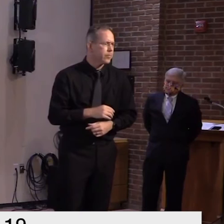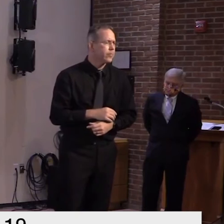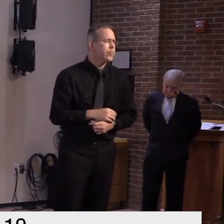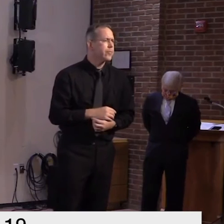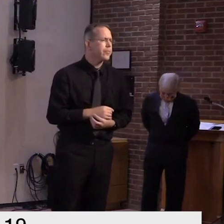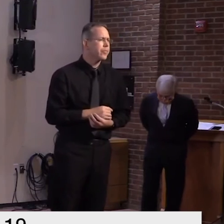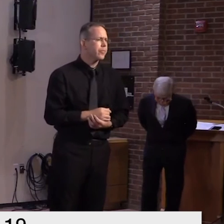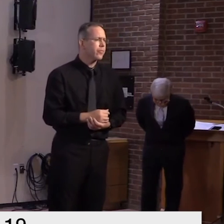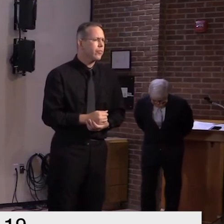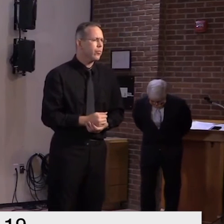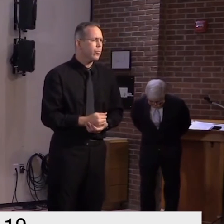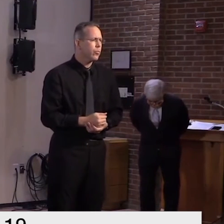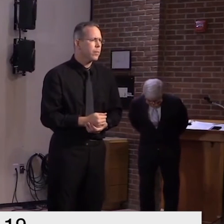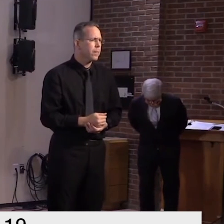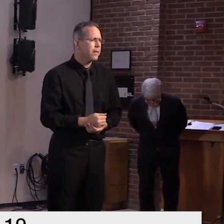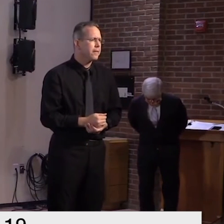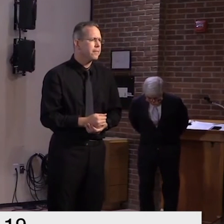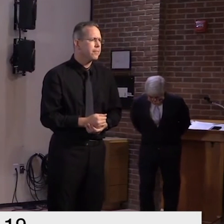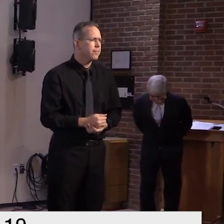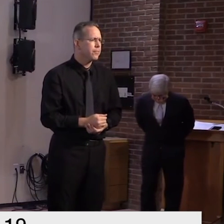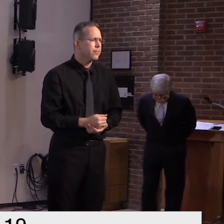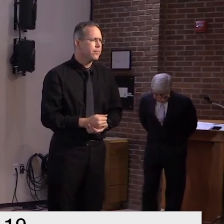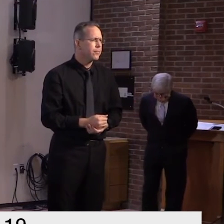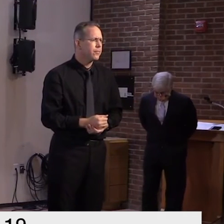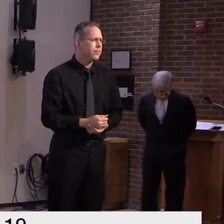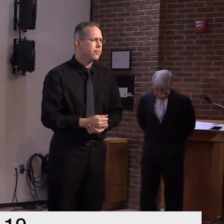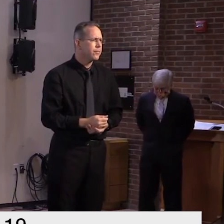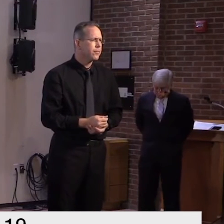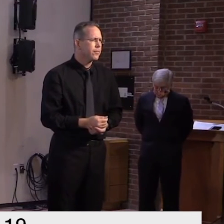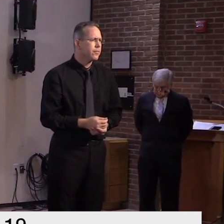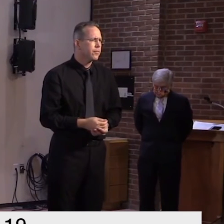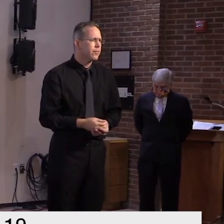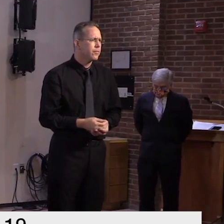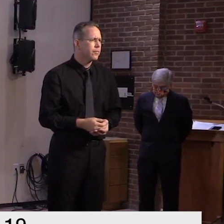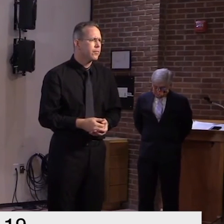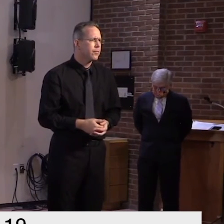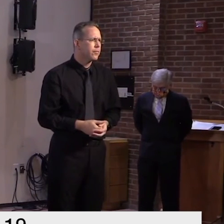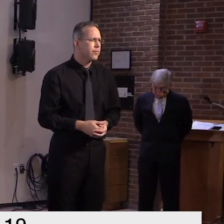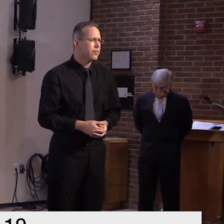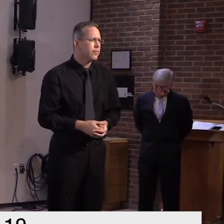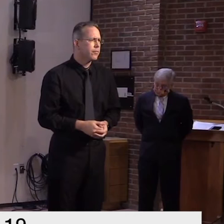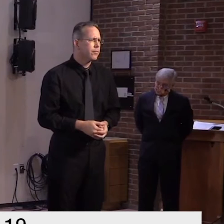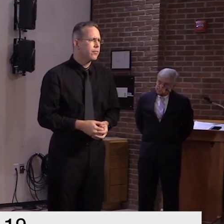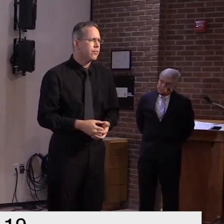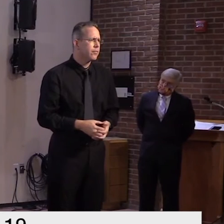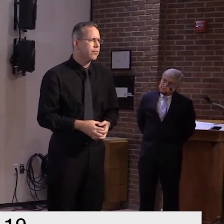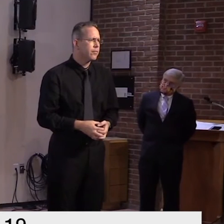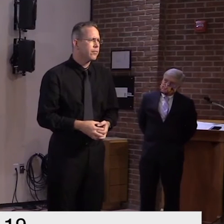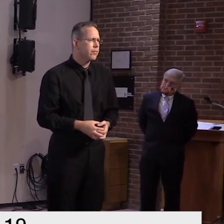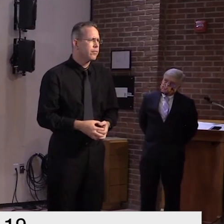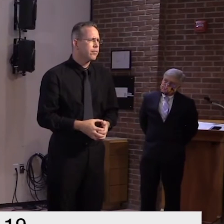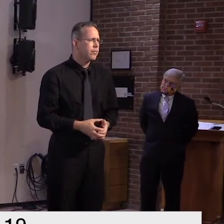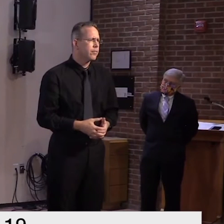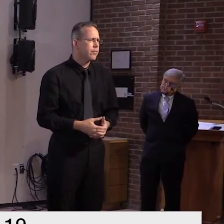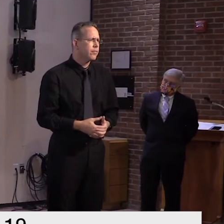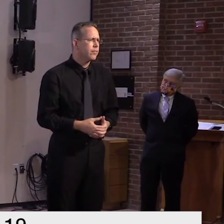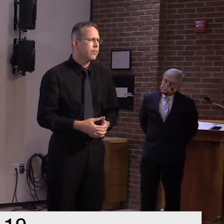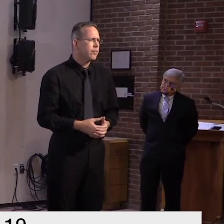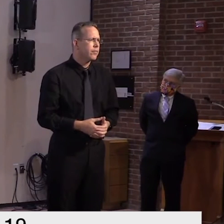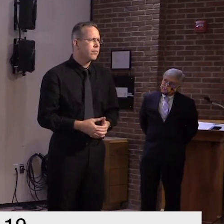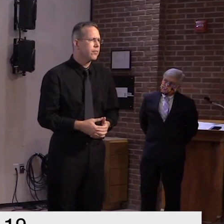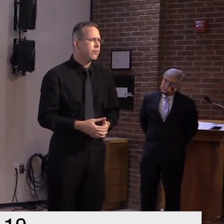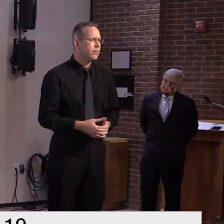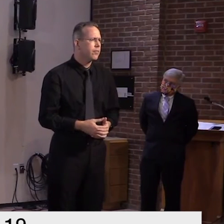of others uh is there any indication that that actually is the case and might that be another